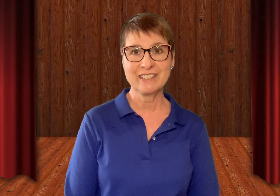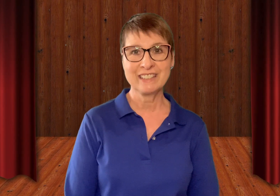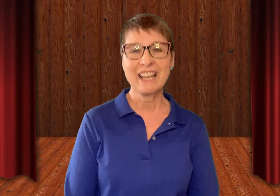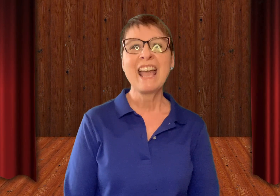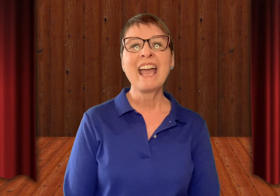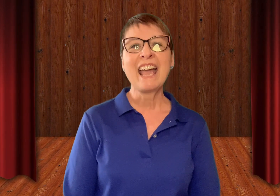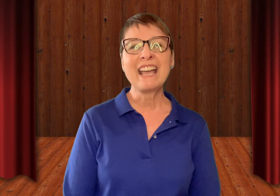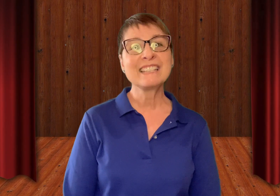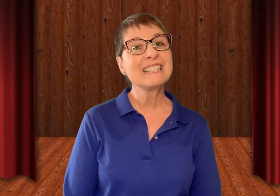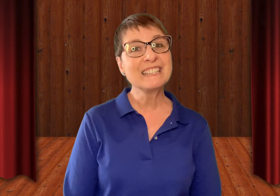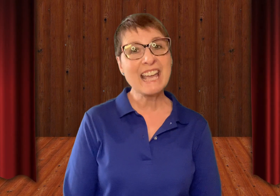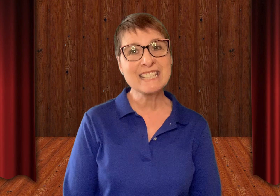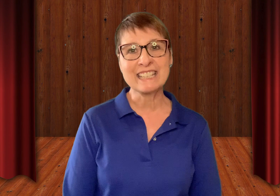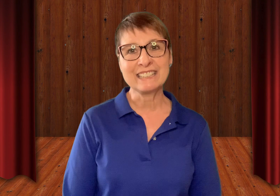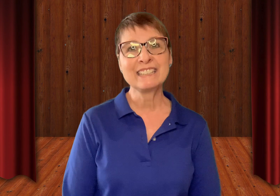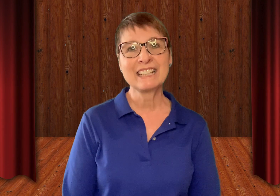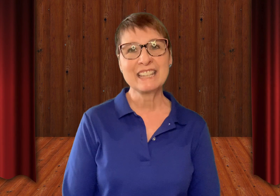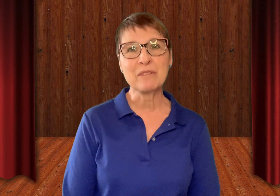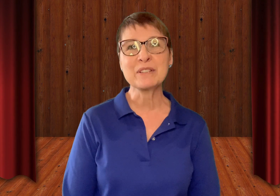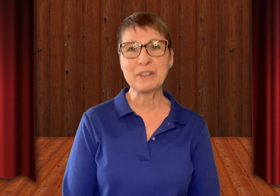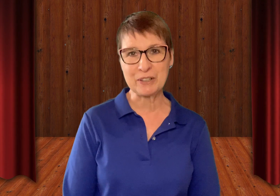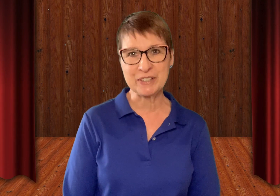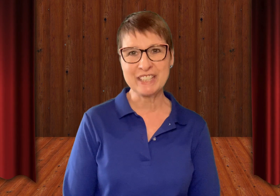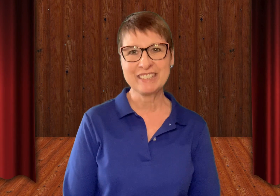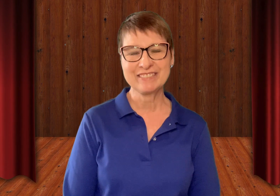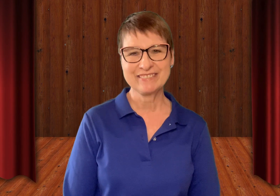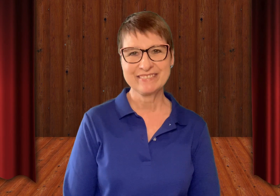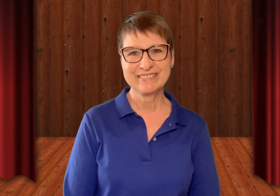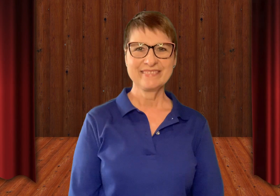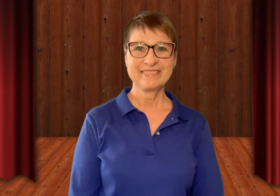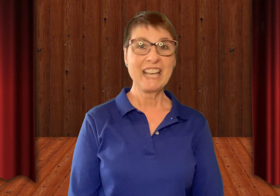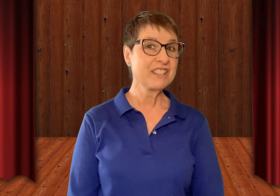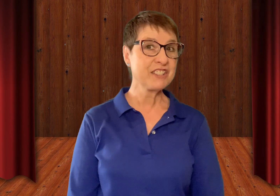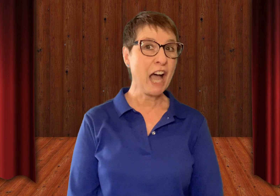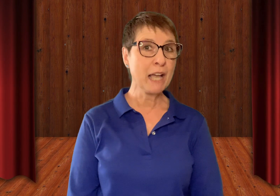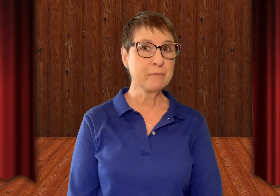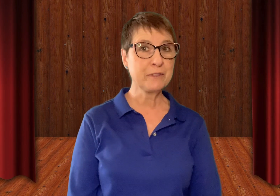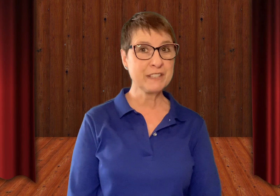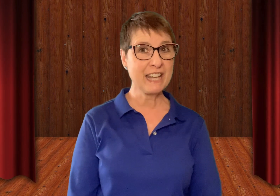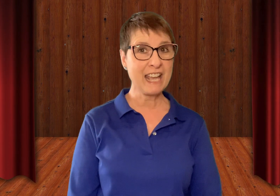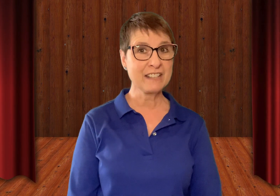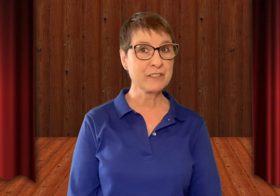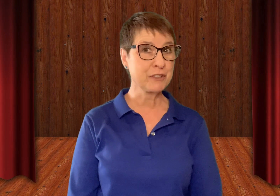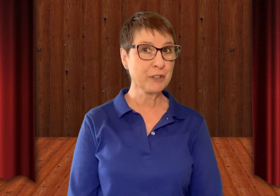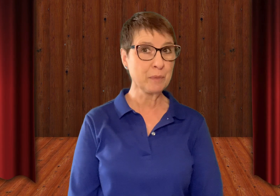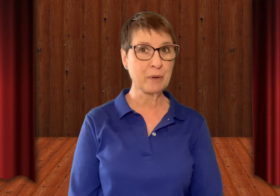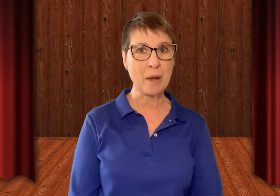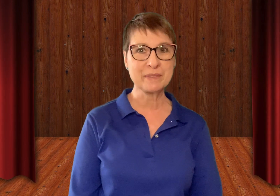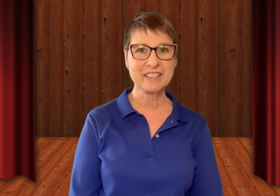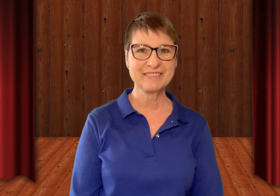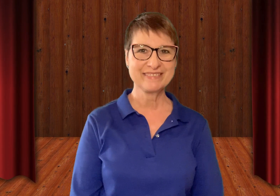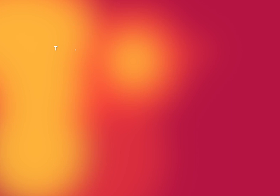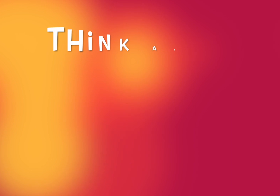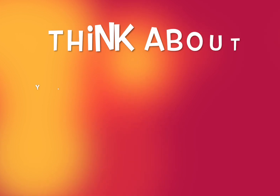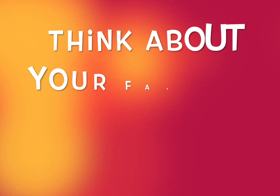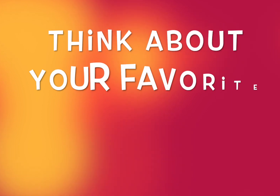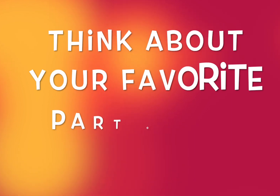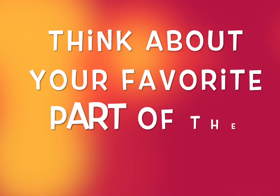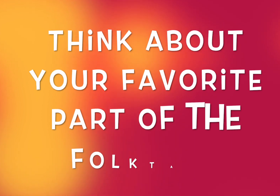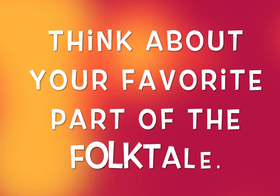and the lesson that was learned. It's time for today's journal prompt. I